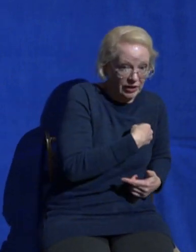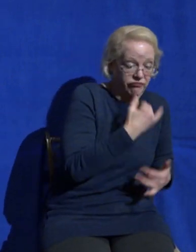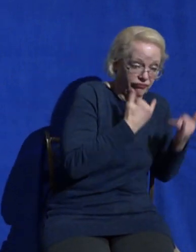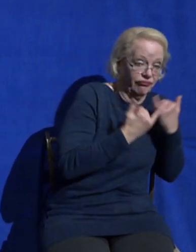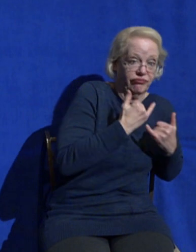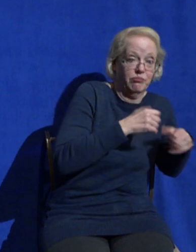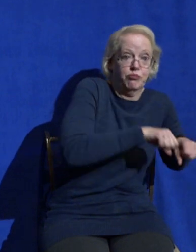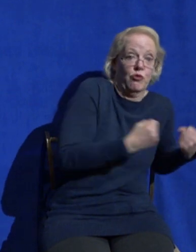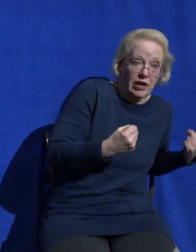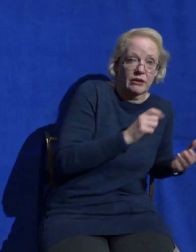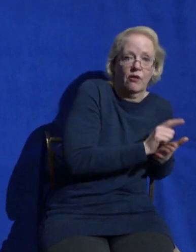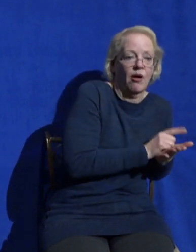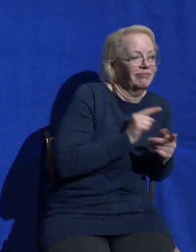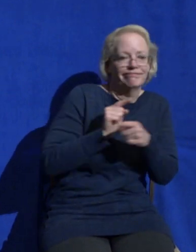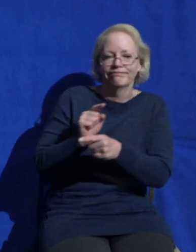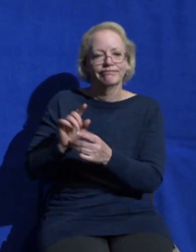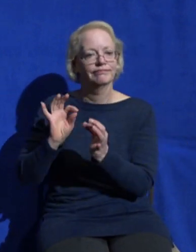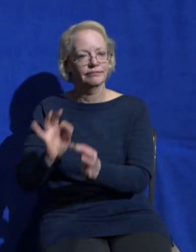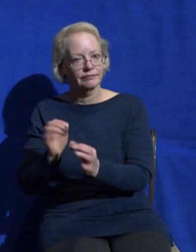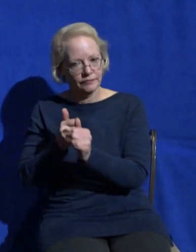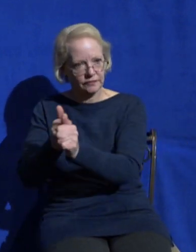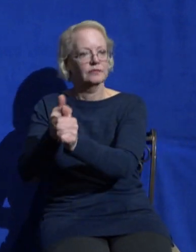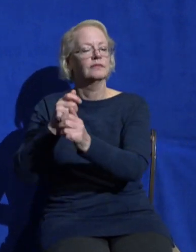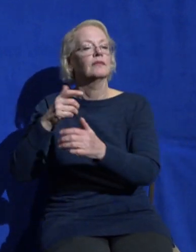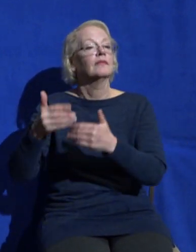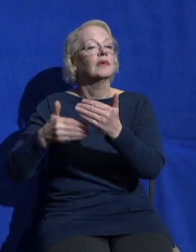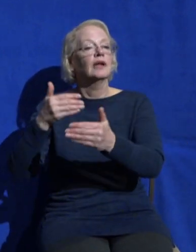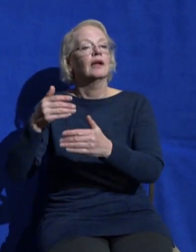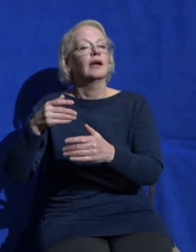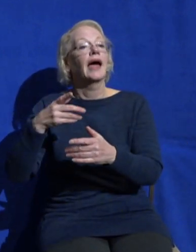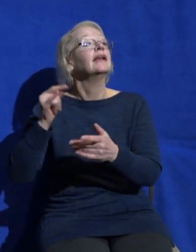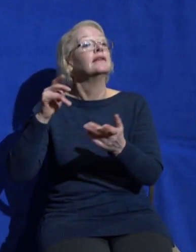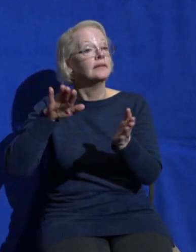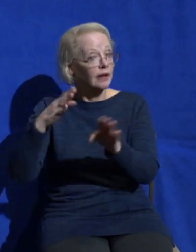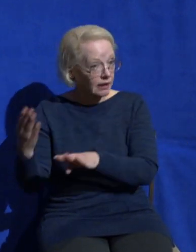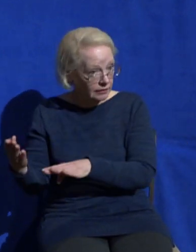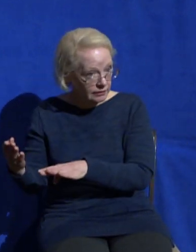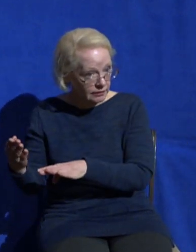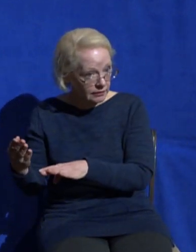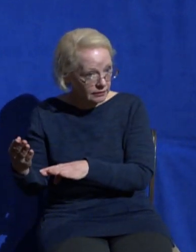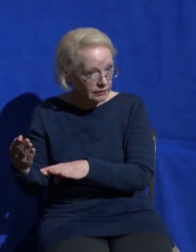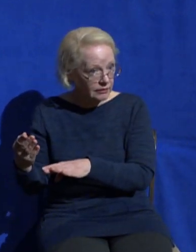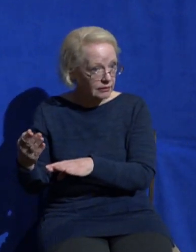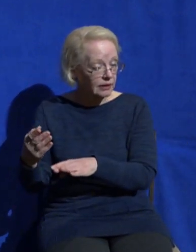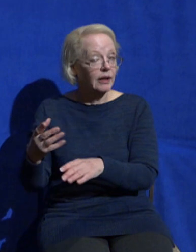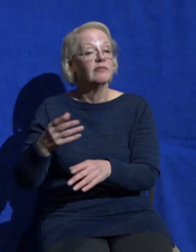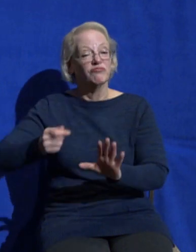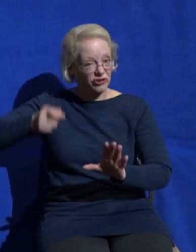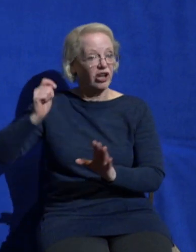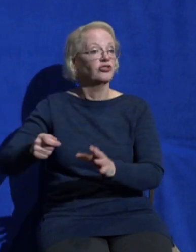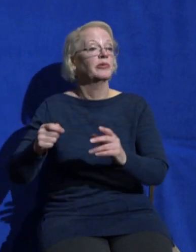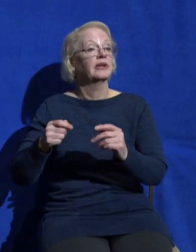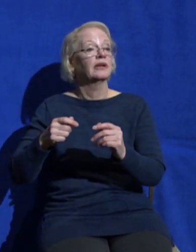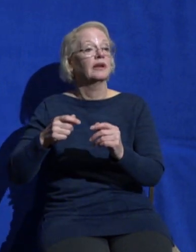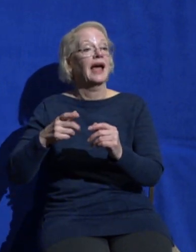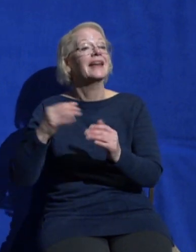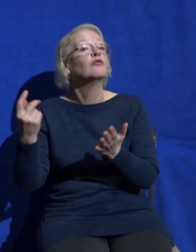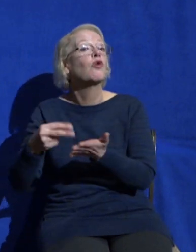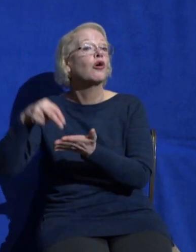judgment that you and I deserve and he rose from the dead and intercedes for us from heaven and now because of his work